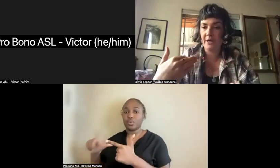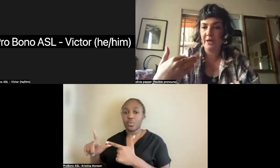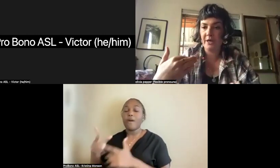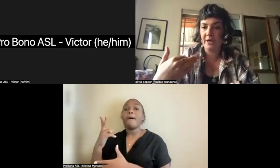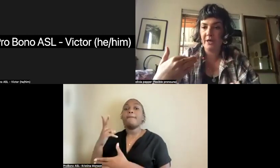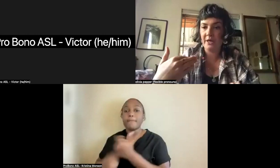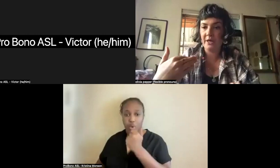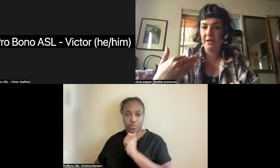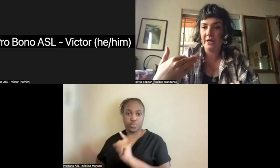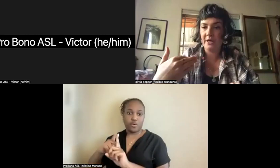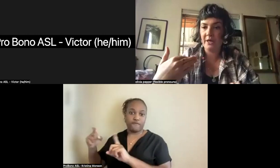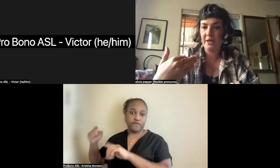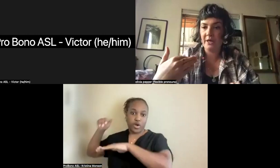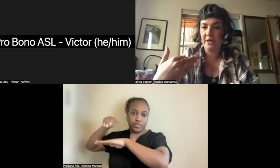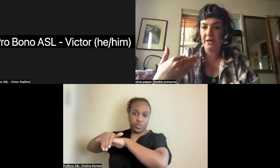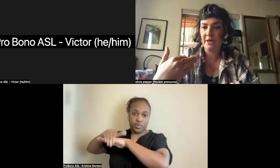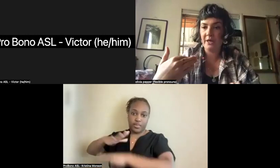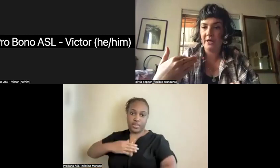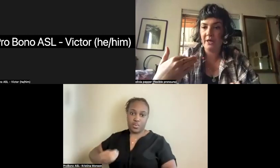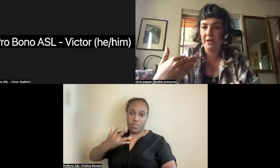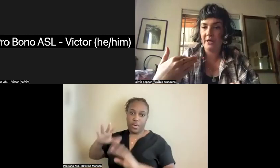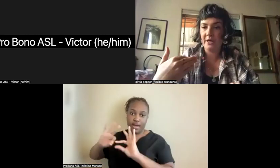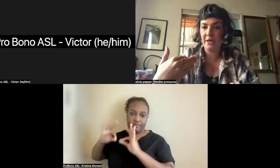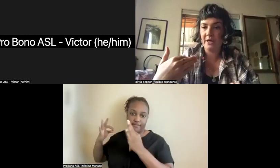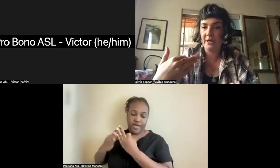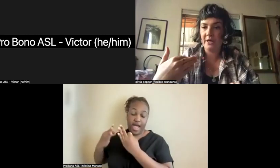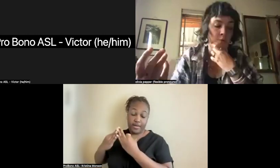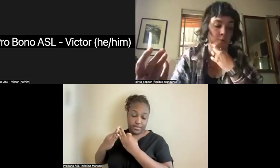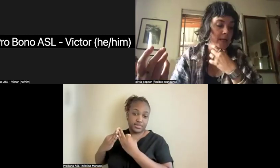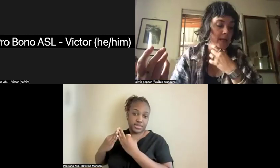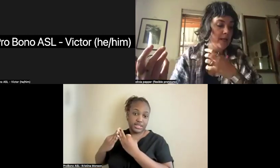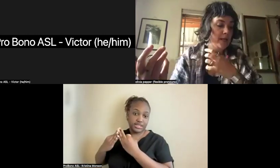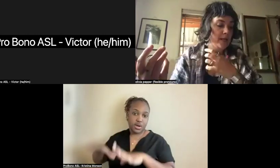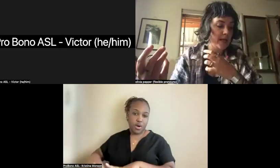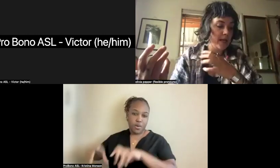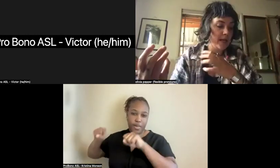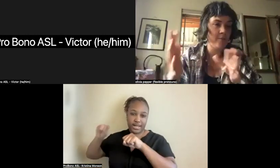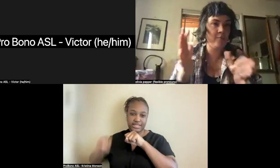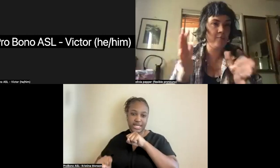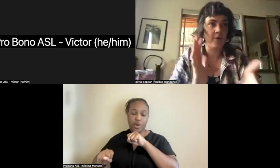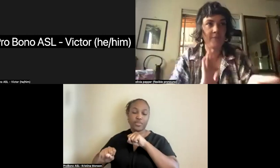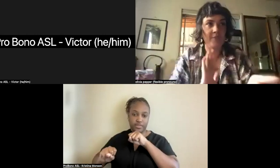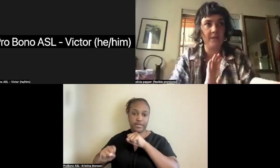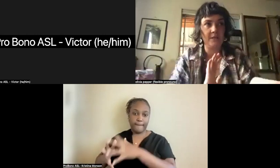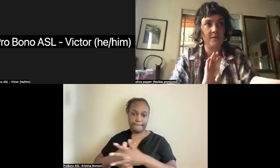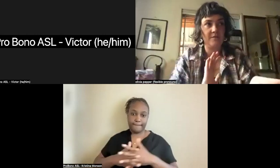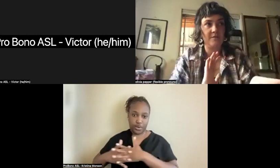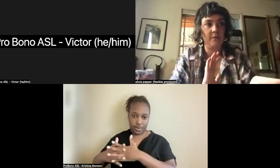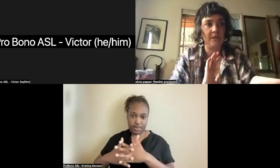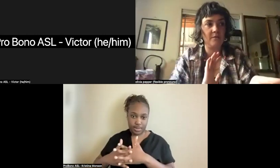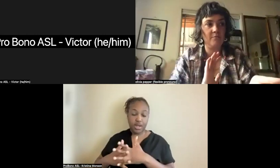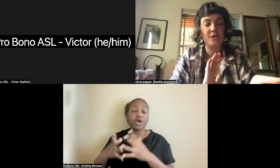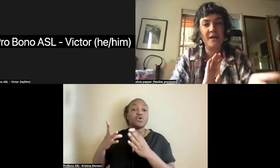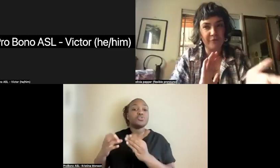that were occupying South America. So they came from these